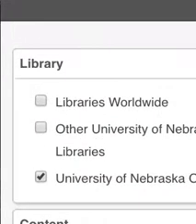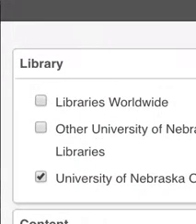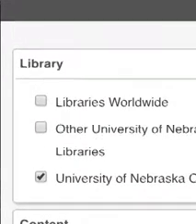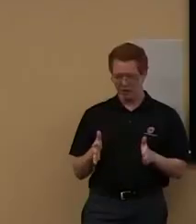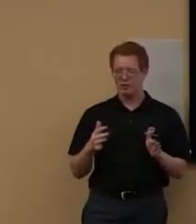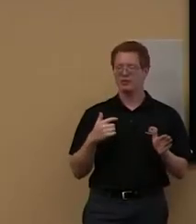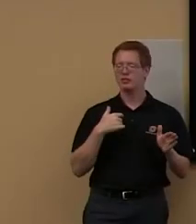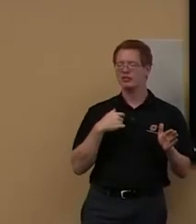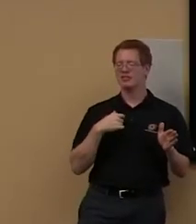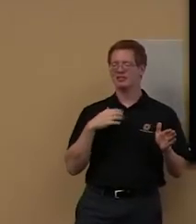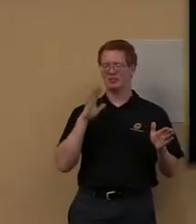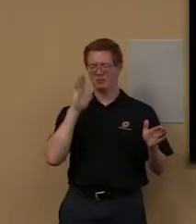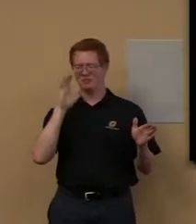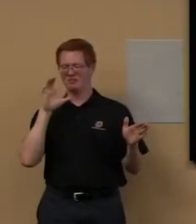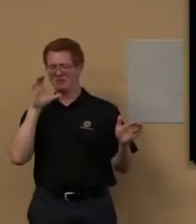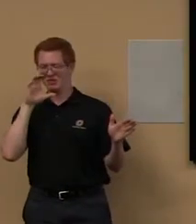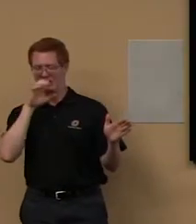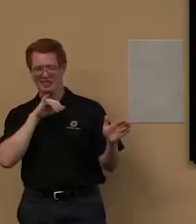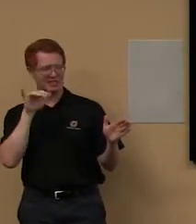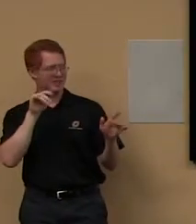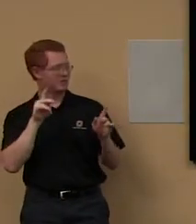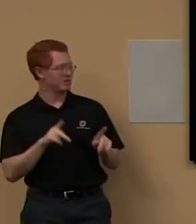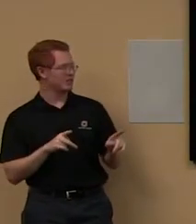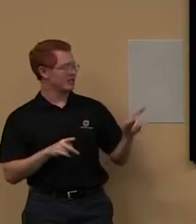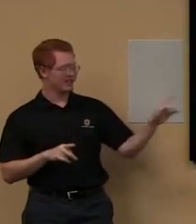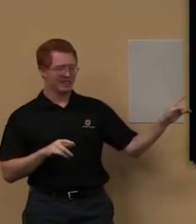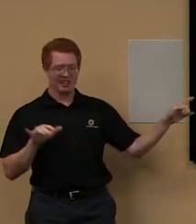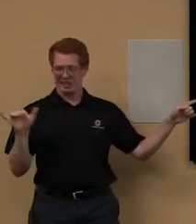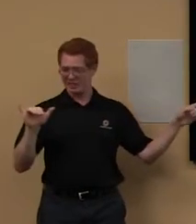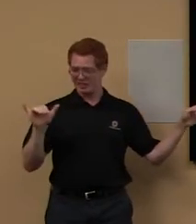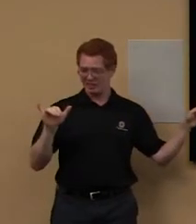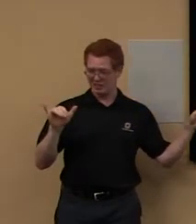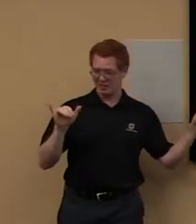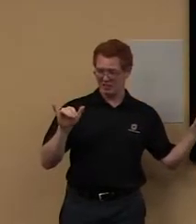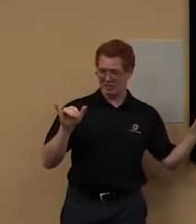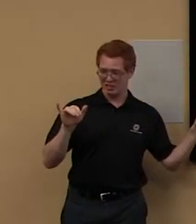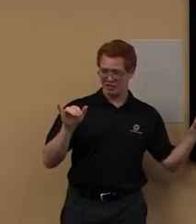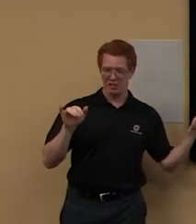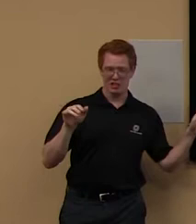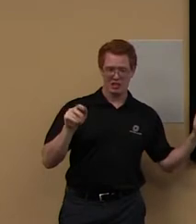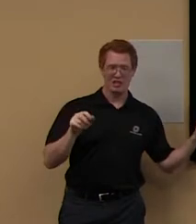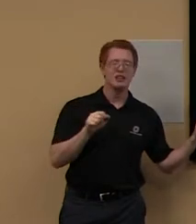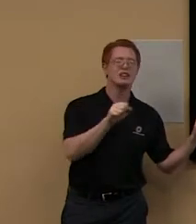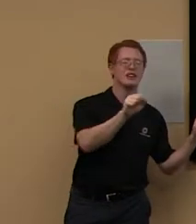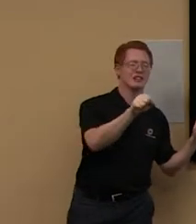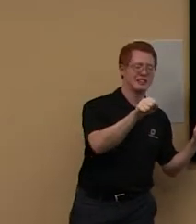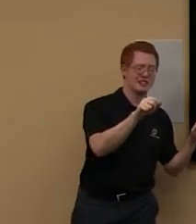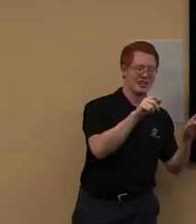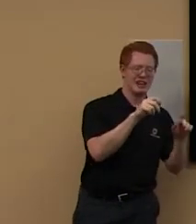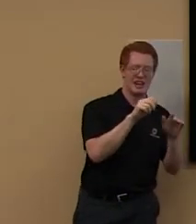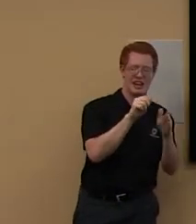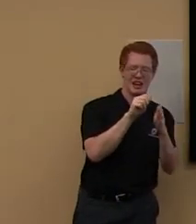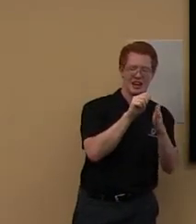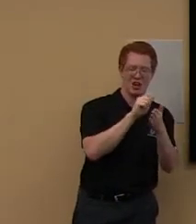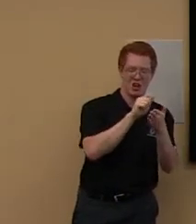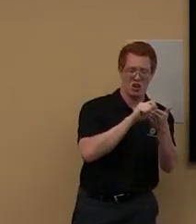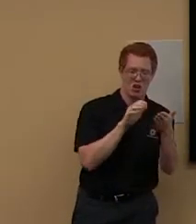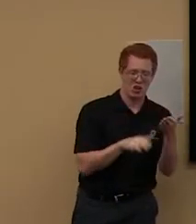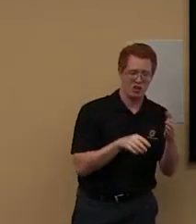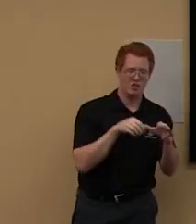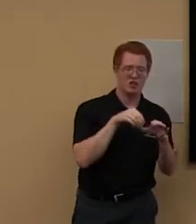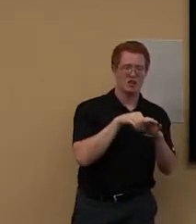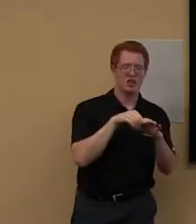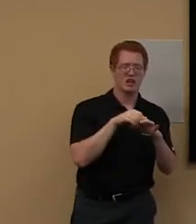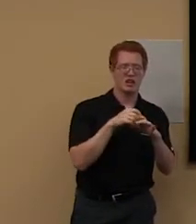assuming that this person is also, is this, is this the same? The, the, the author? author, um, in one of the